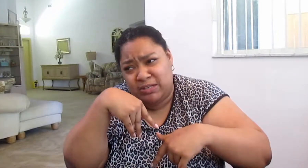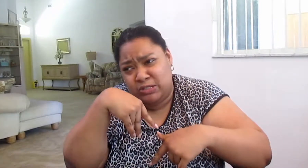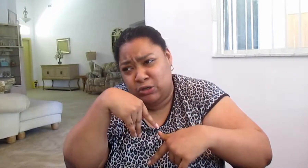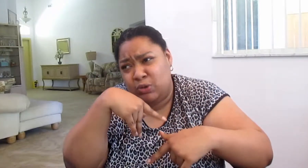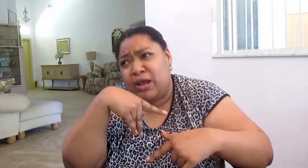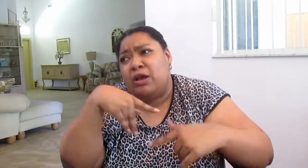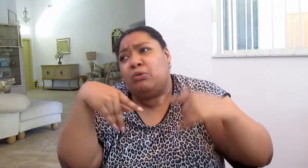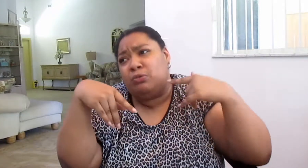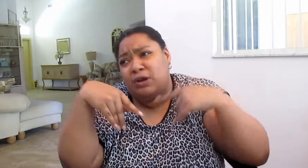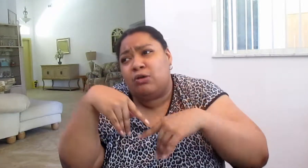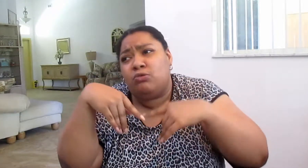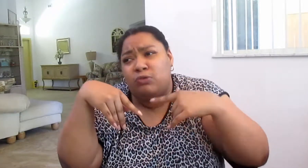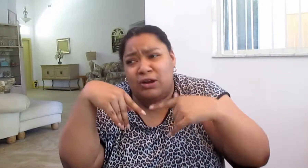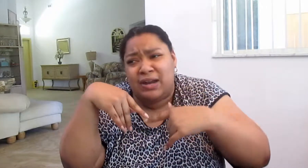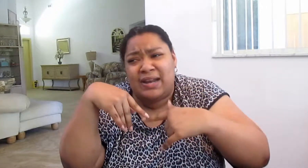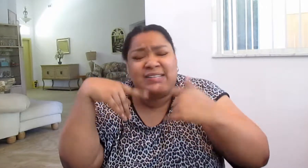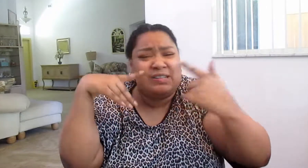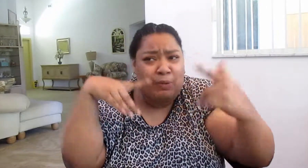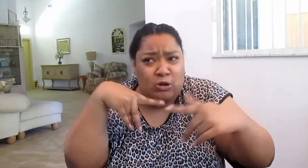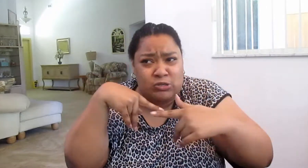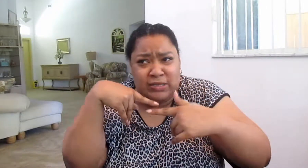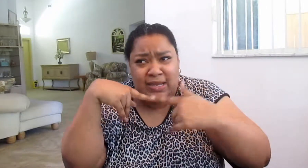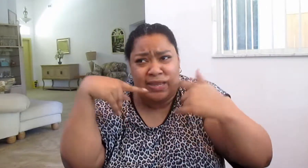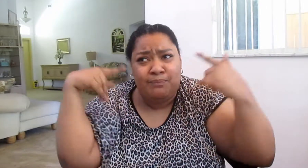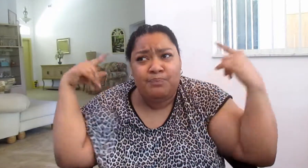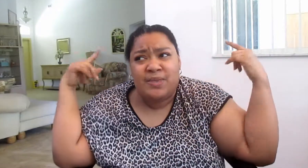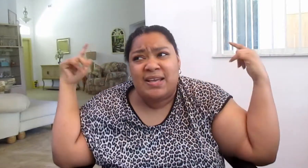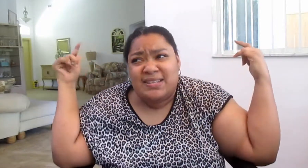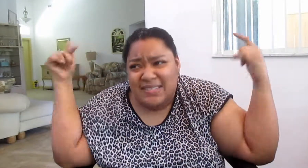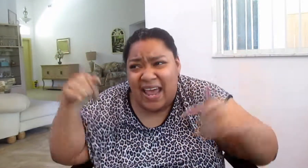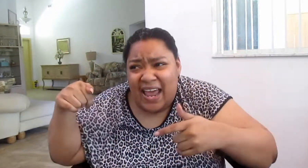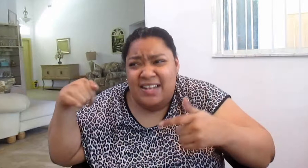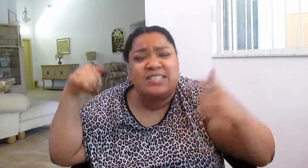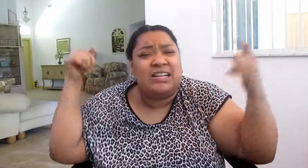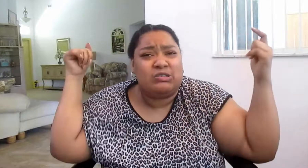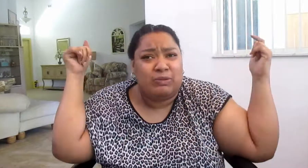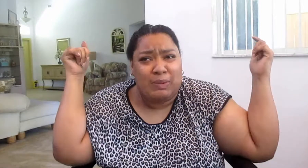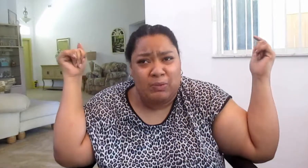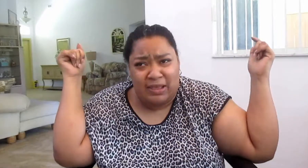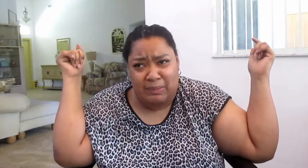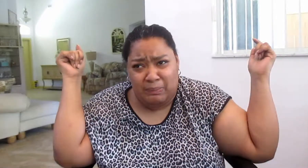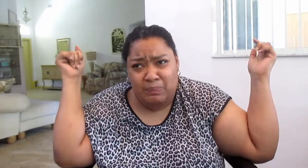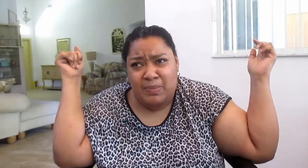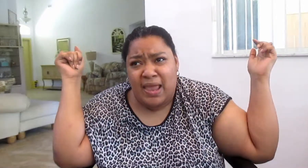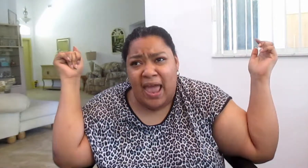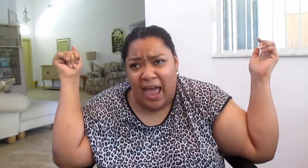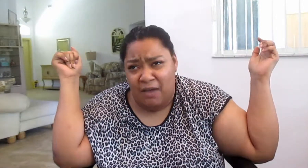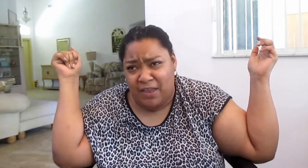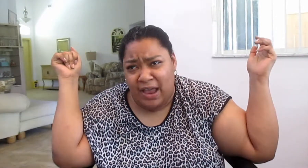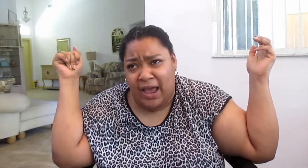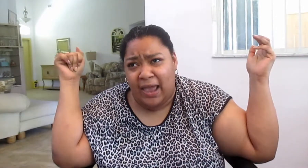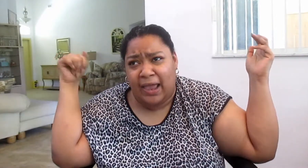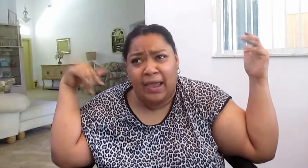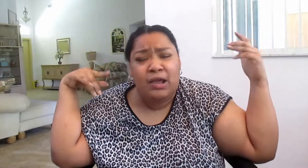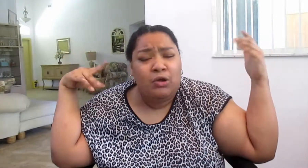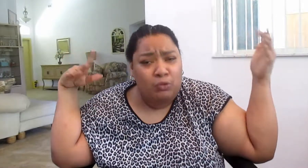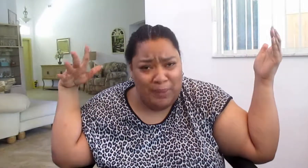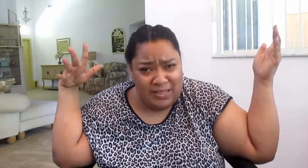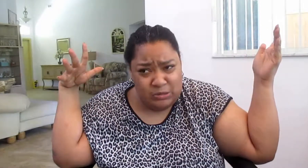rescue. Reardon is supposedly dead, she doesn't remember them having a romantic